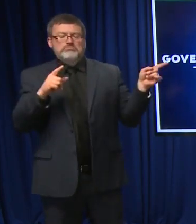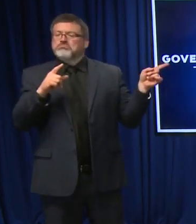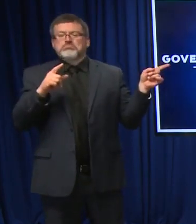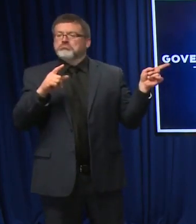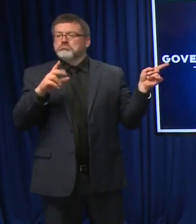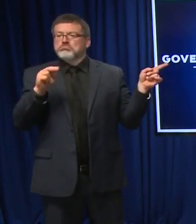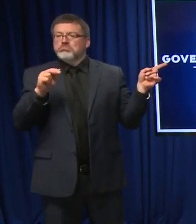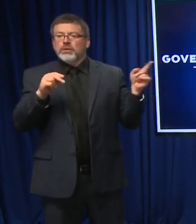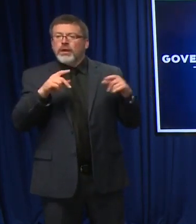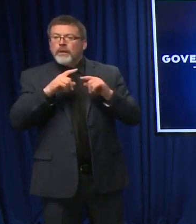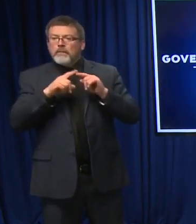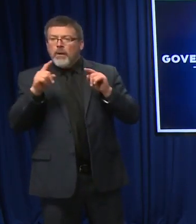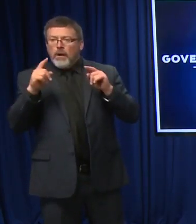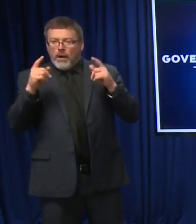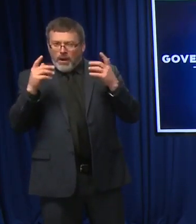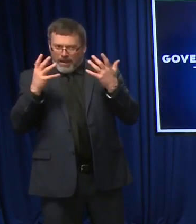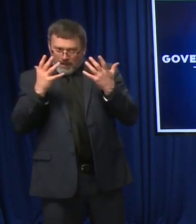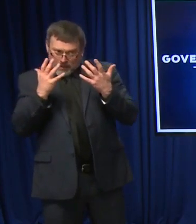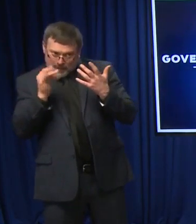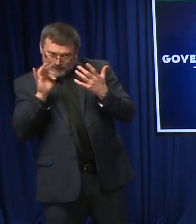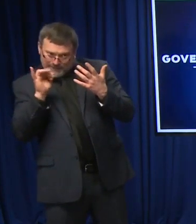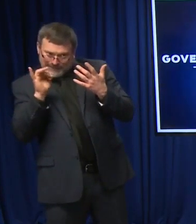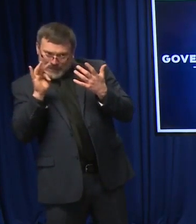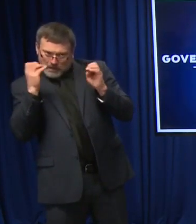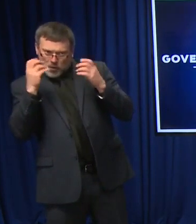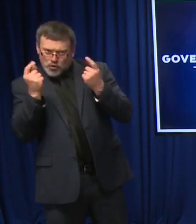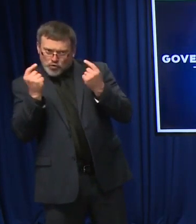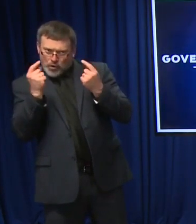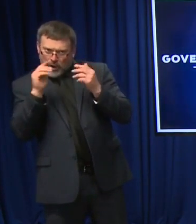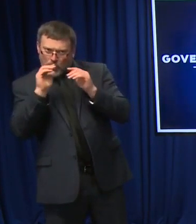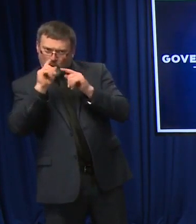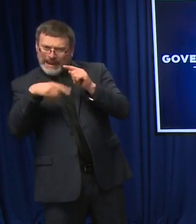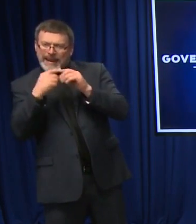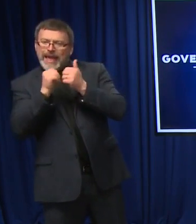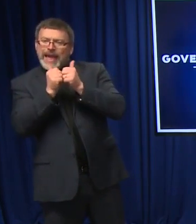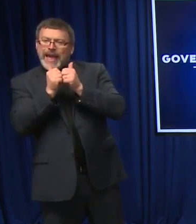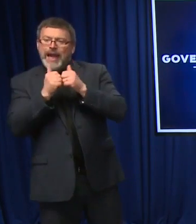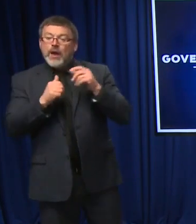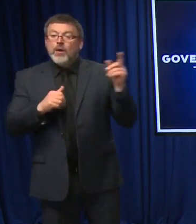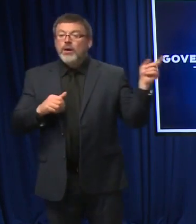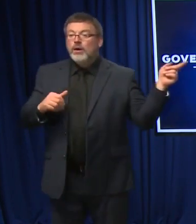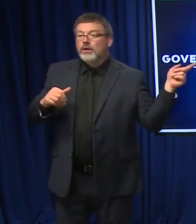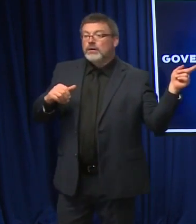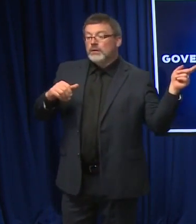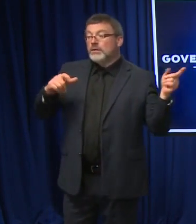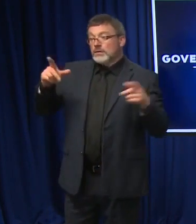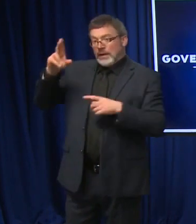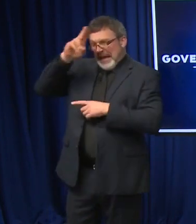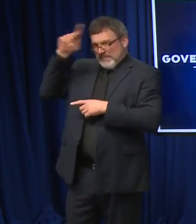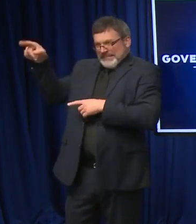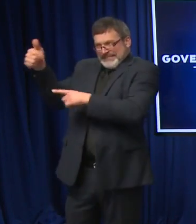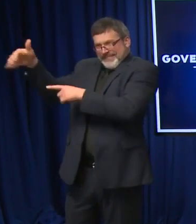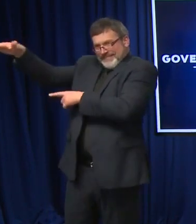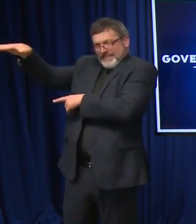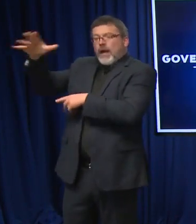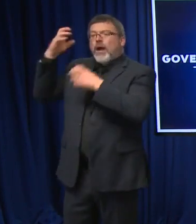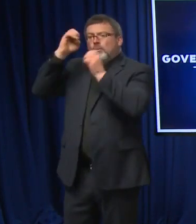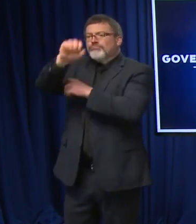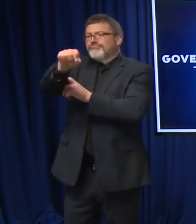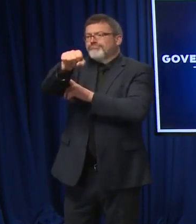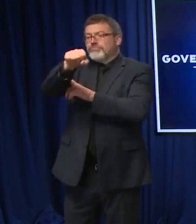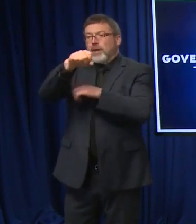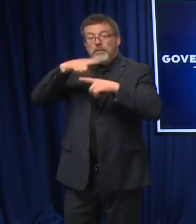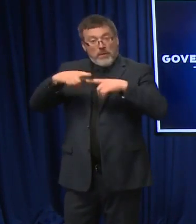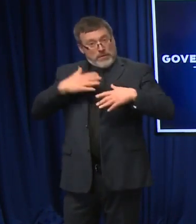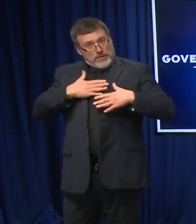emergency again to you? Well, I think it's a hospital capacity emergency right now, absolutely. Again, the state of emergency is a very unique